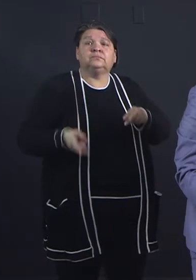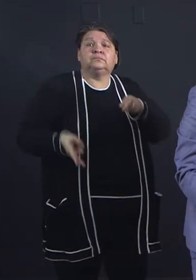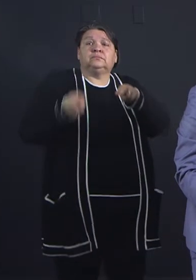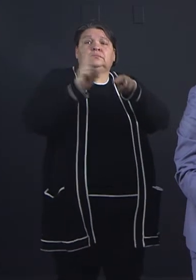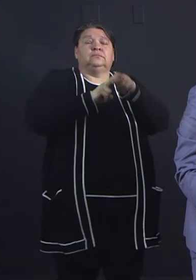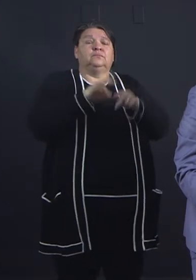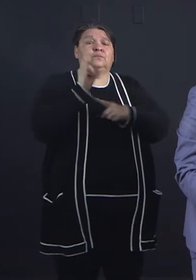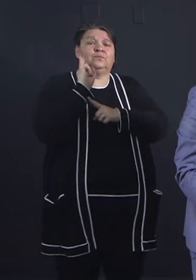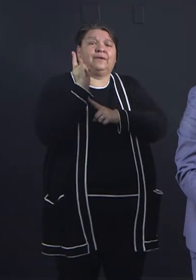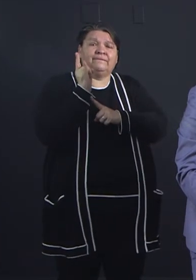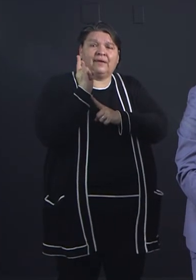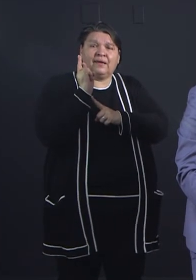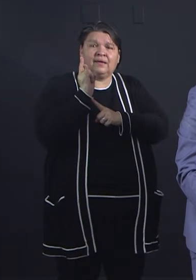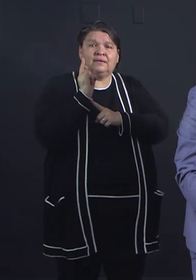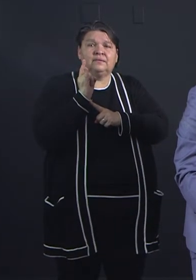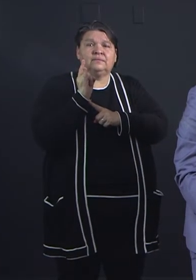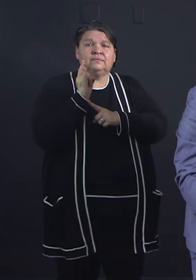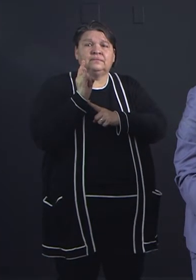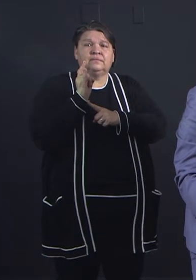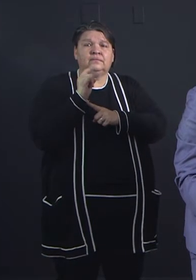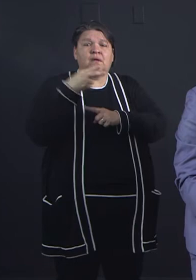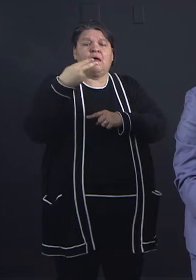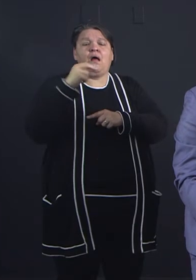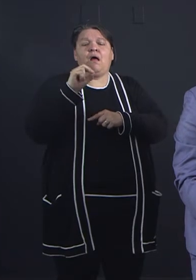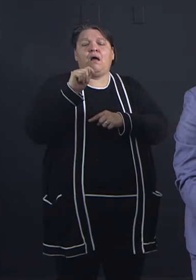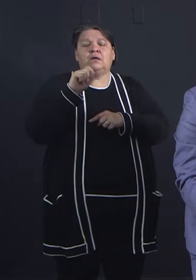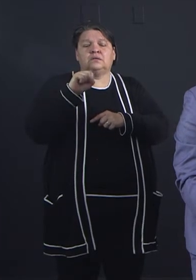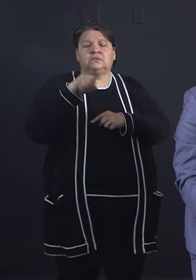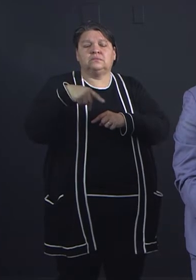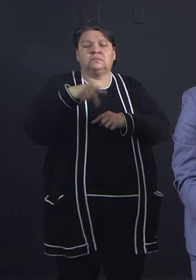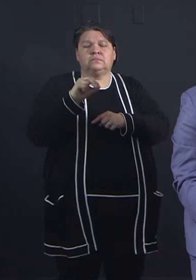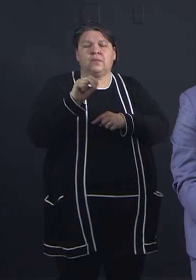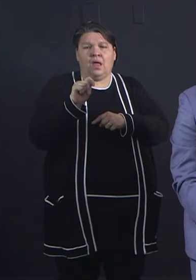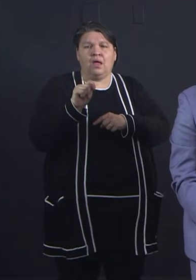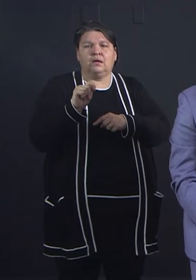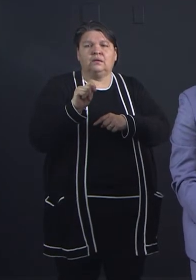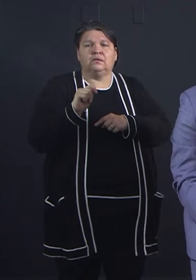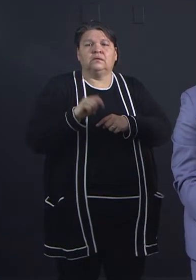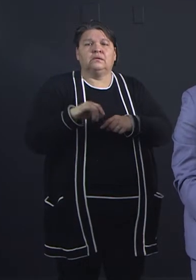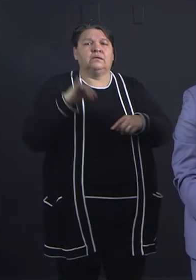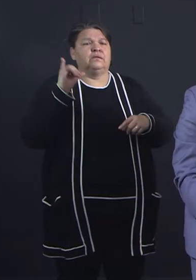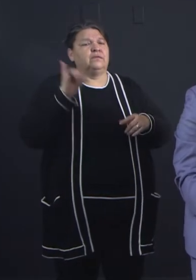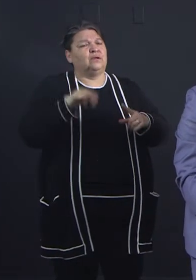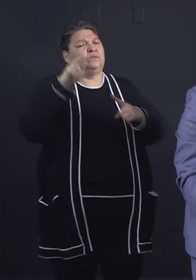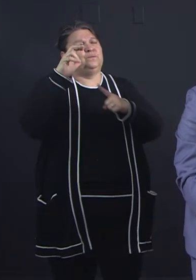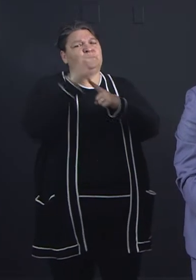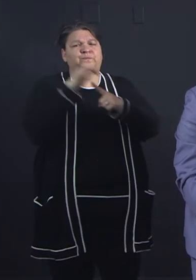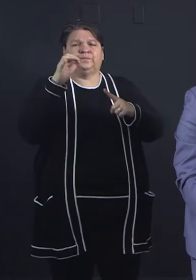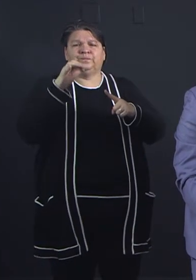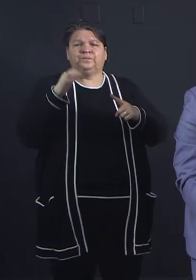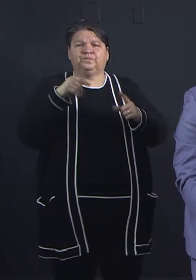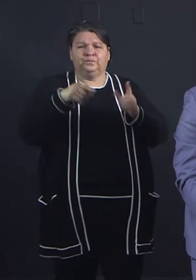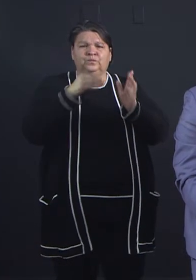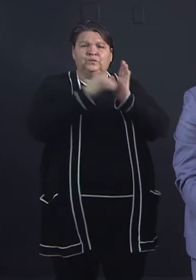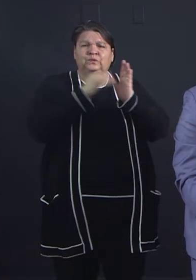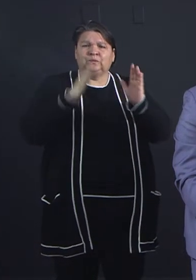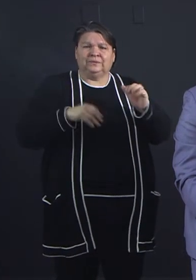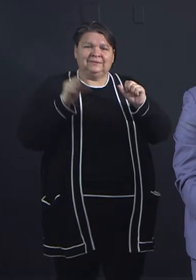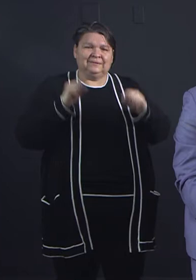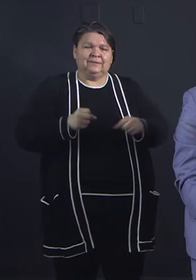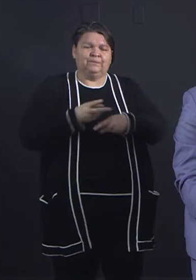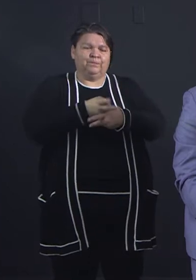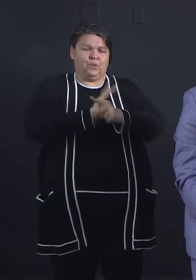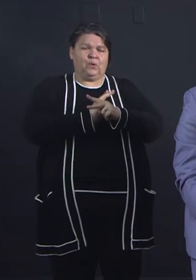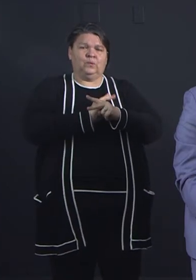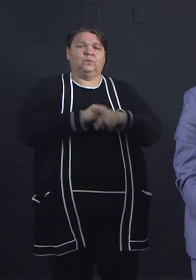spots to homes so kids can work safely in their homes. Very creative. talking about hot spots, for you, if you don't have a child at home and not